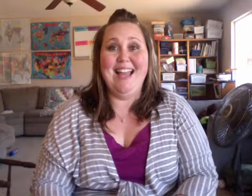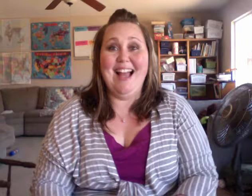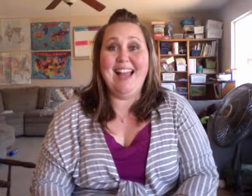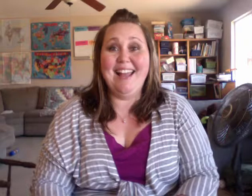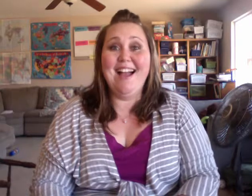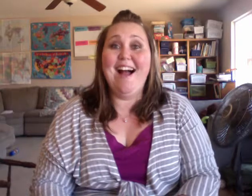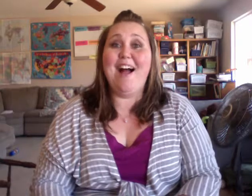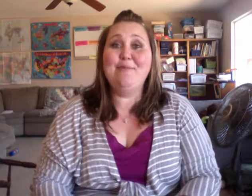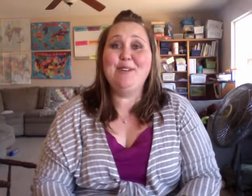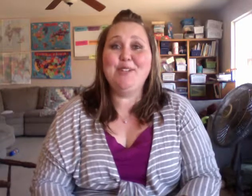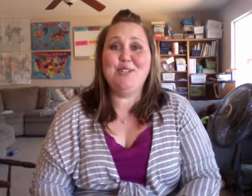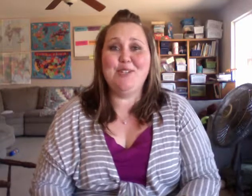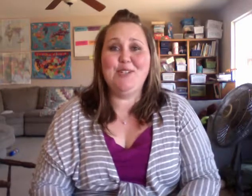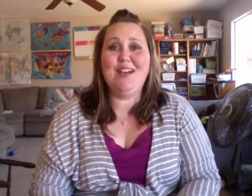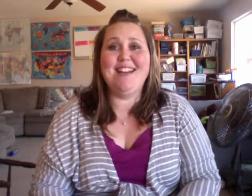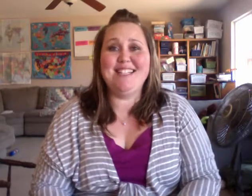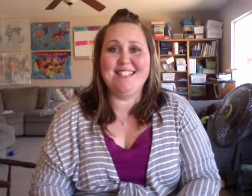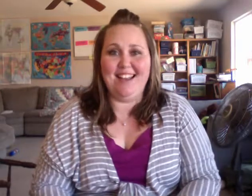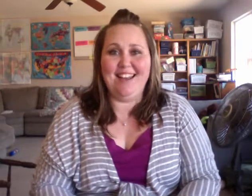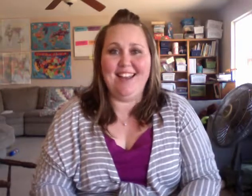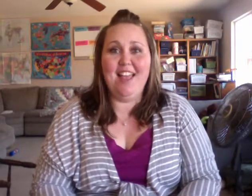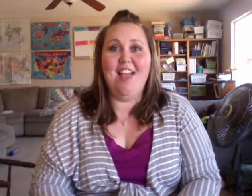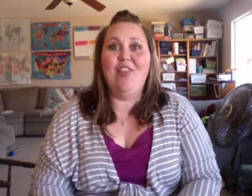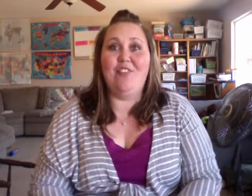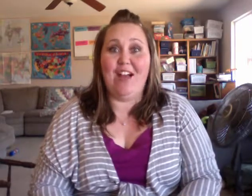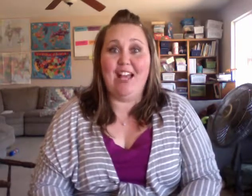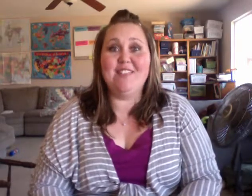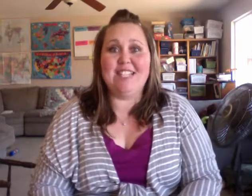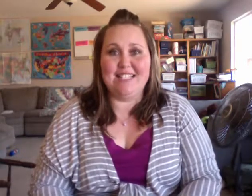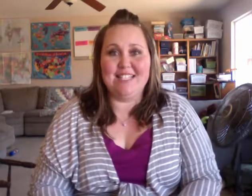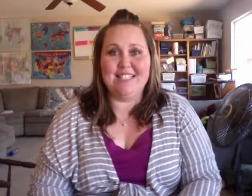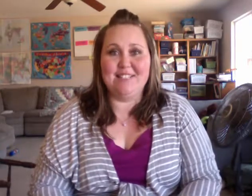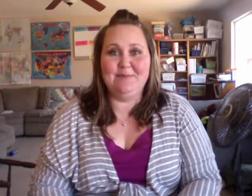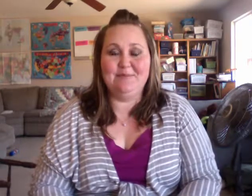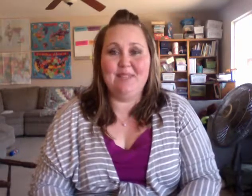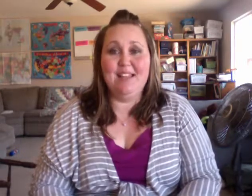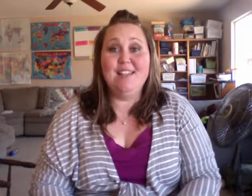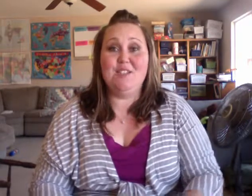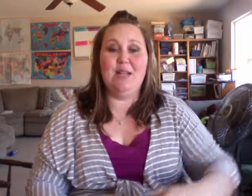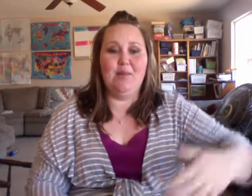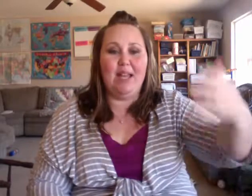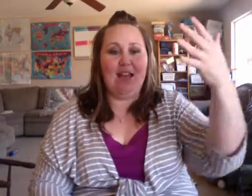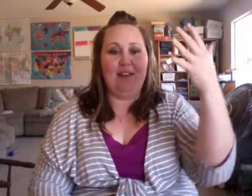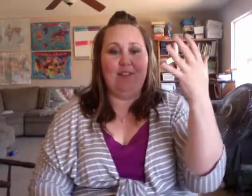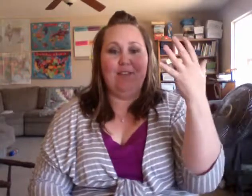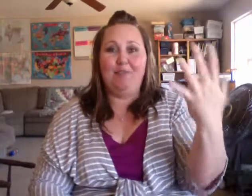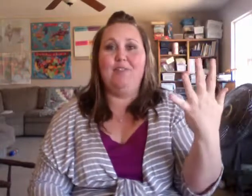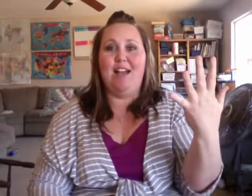Hi, I'm going to show you how to sign the five senses. So here we have five,